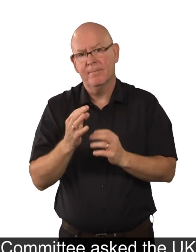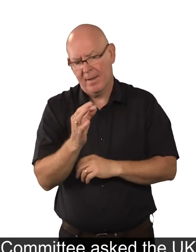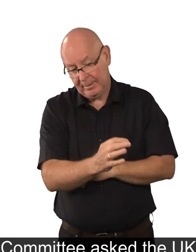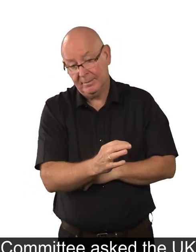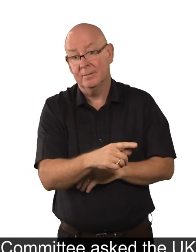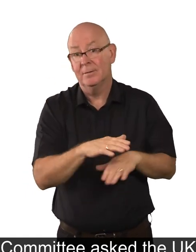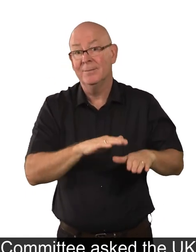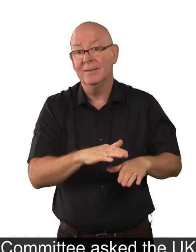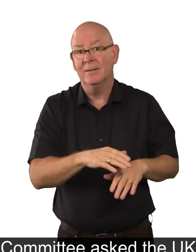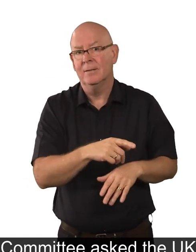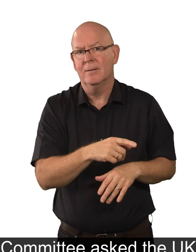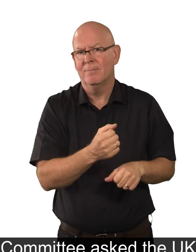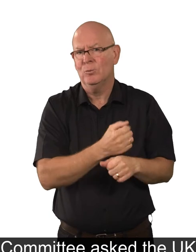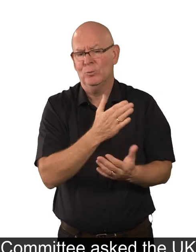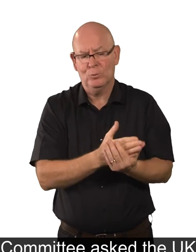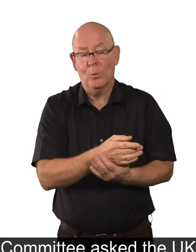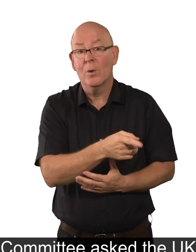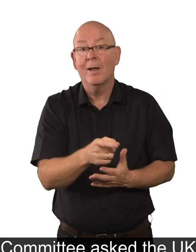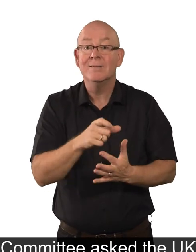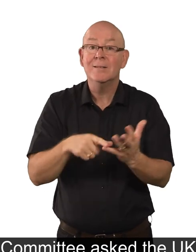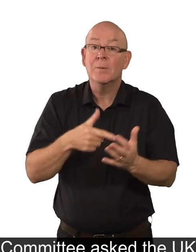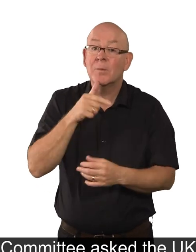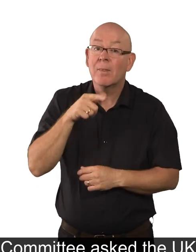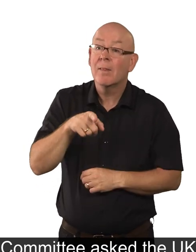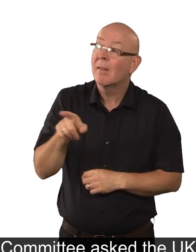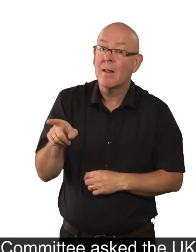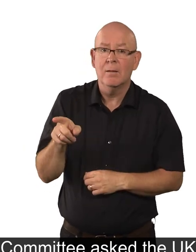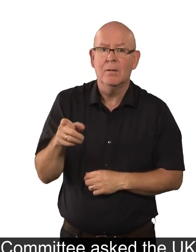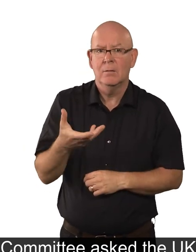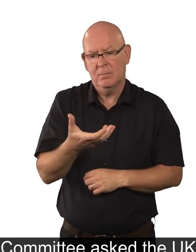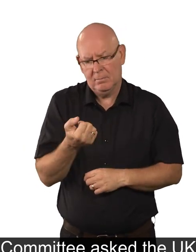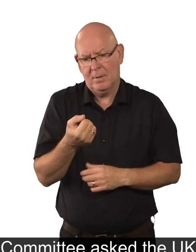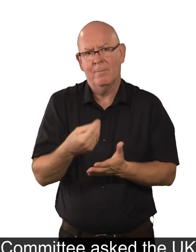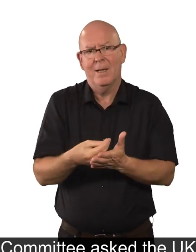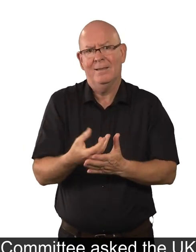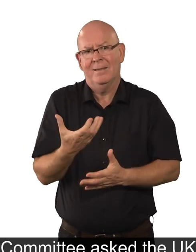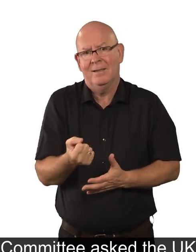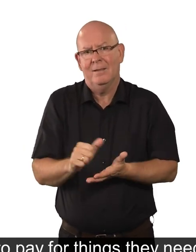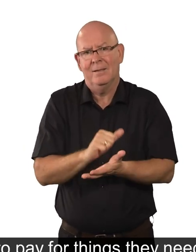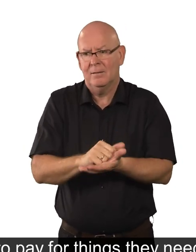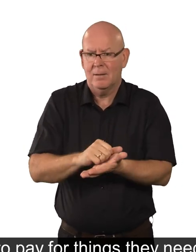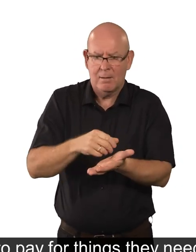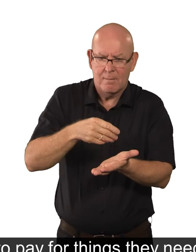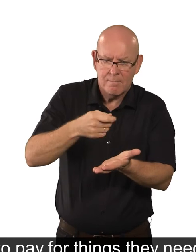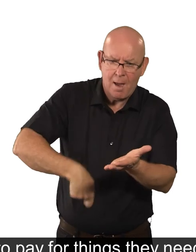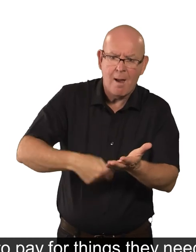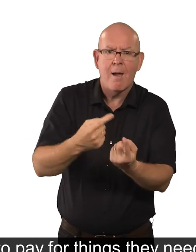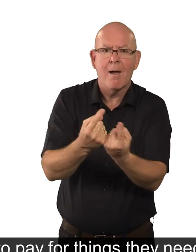The UN Committee asked the UK to make sure that disabled people get money to pay for things they